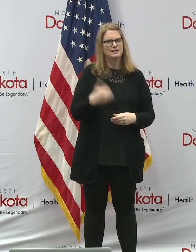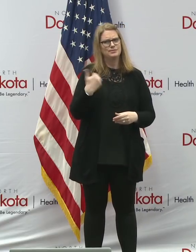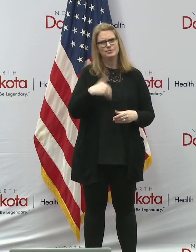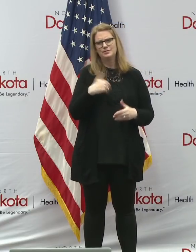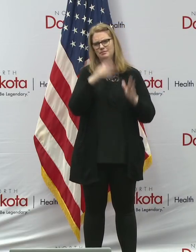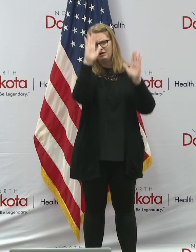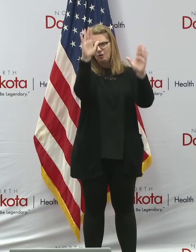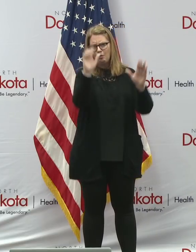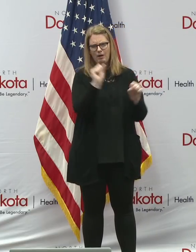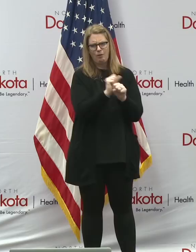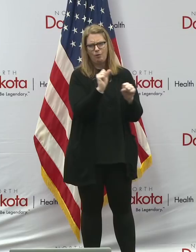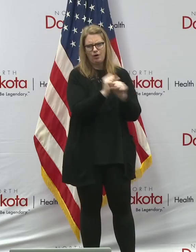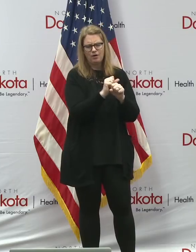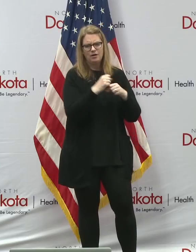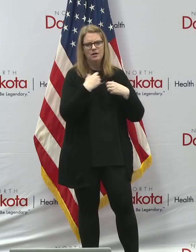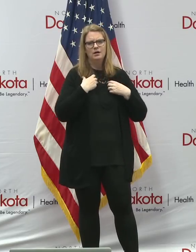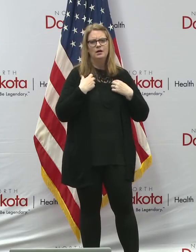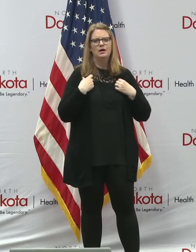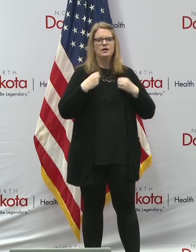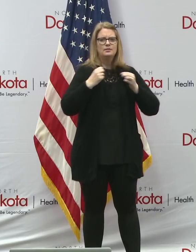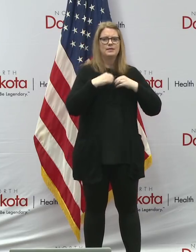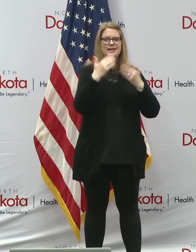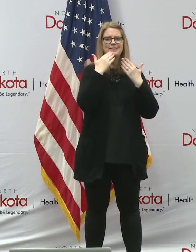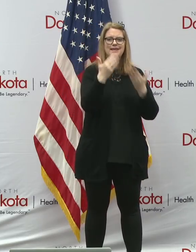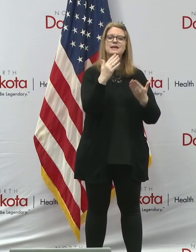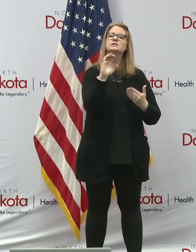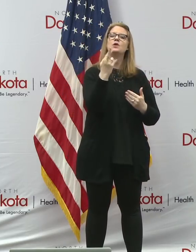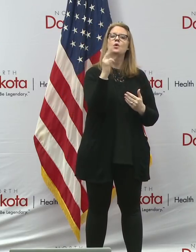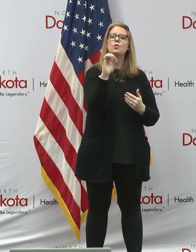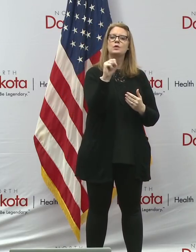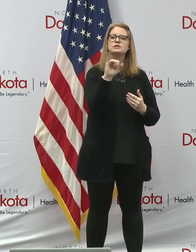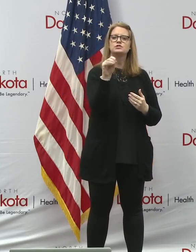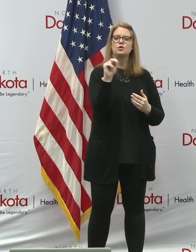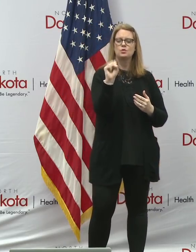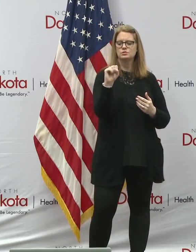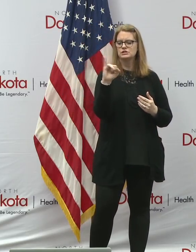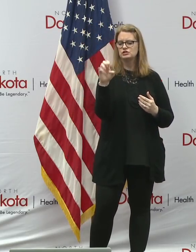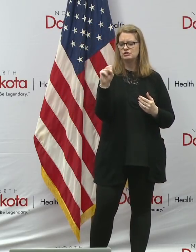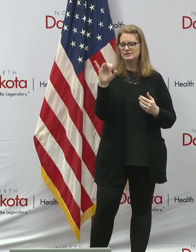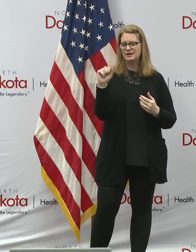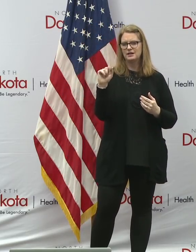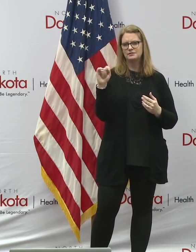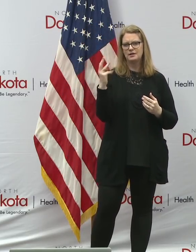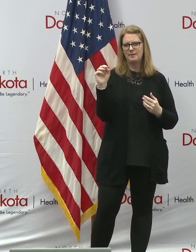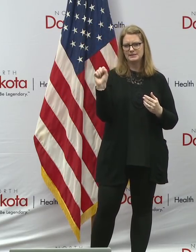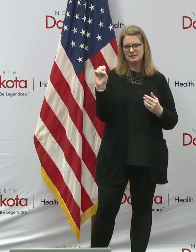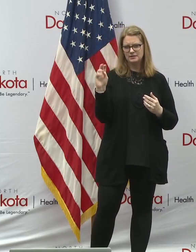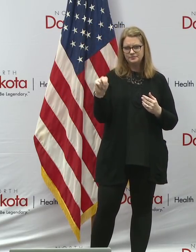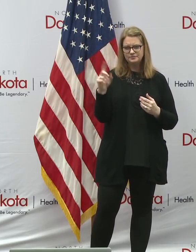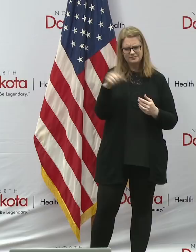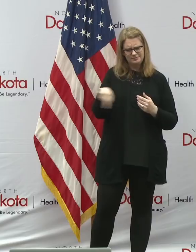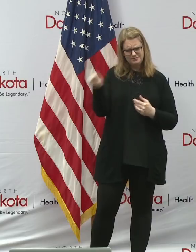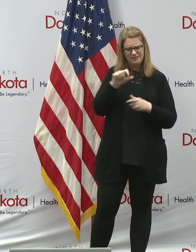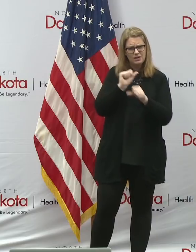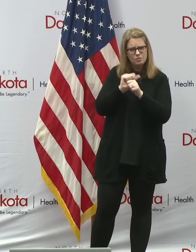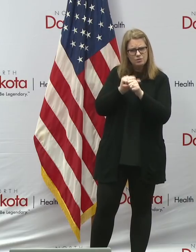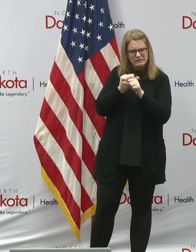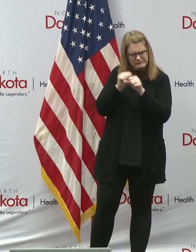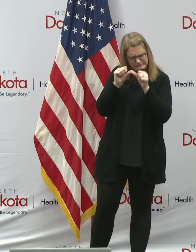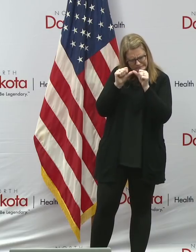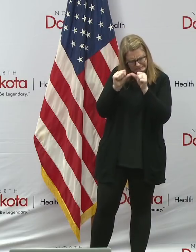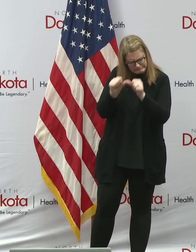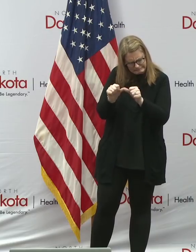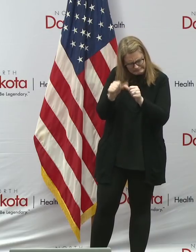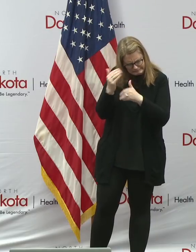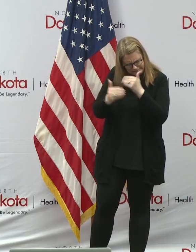work. want to thank, uh, Chris Jones and his team, Jessica Thomason and all those, uh, that, that worked diligently to do all the